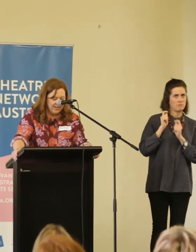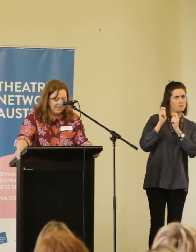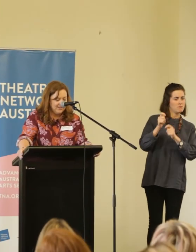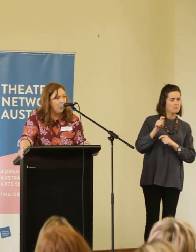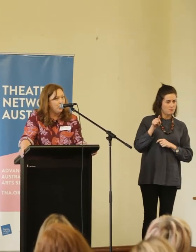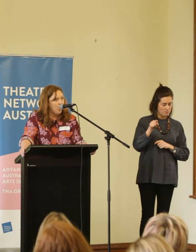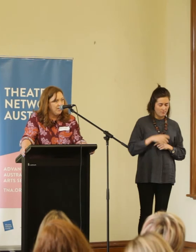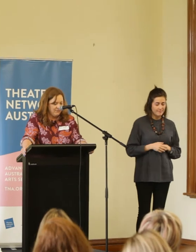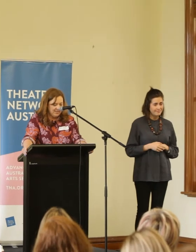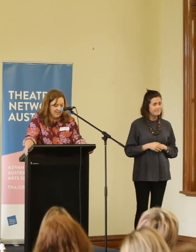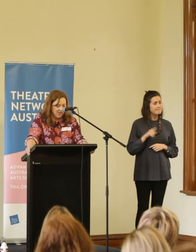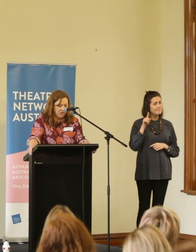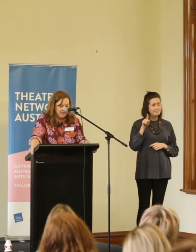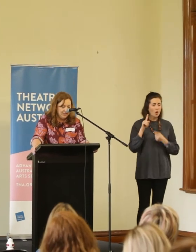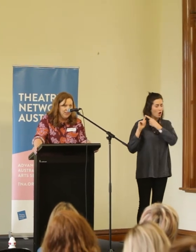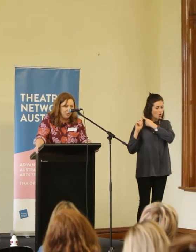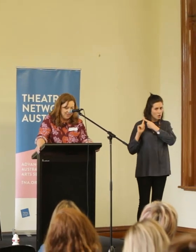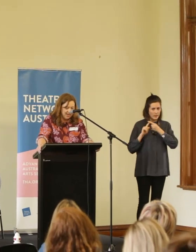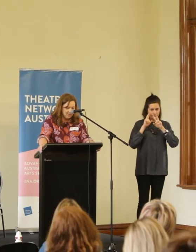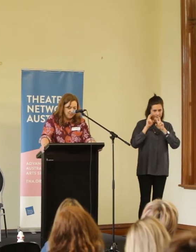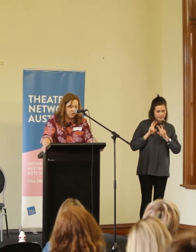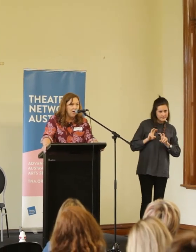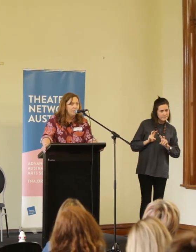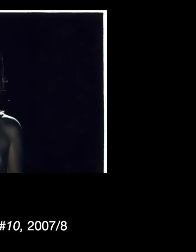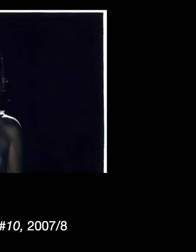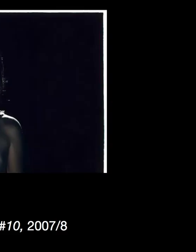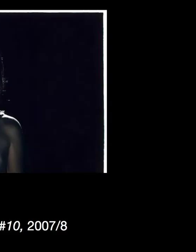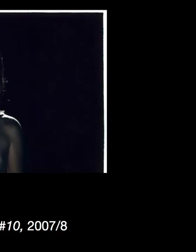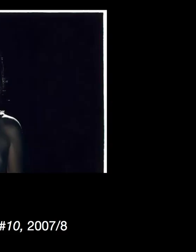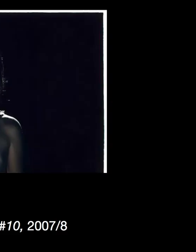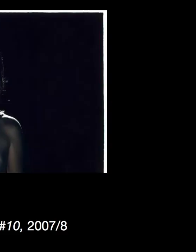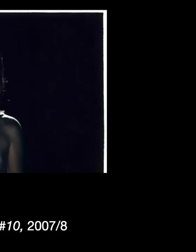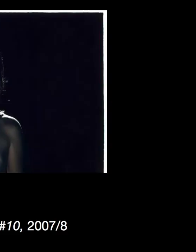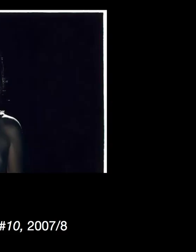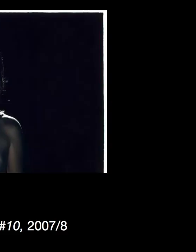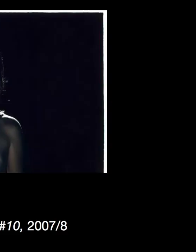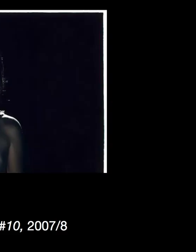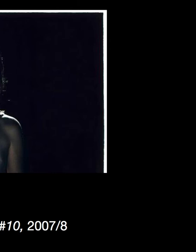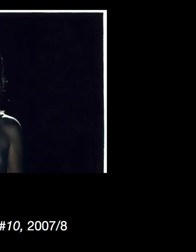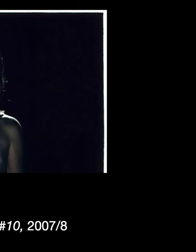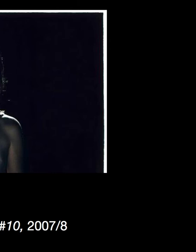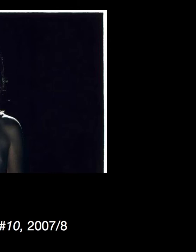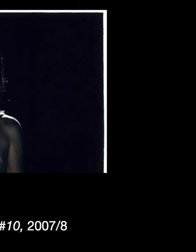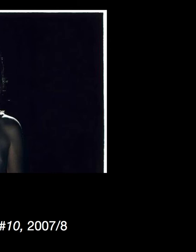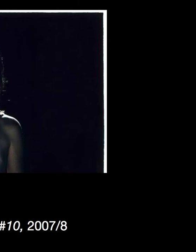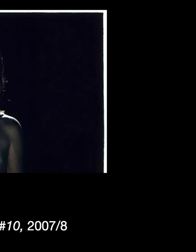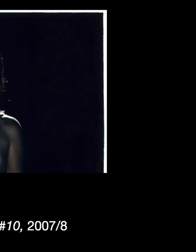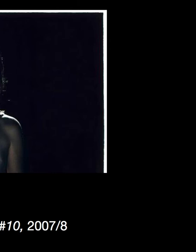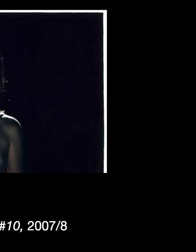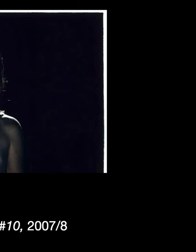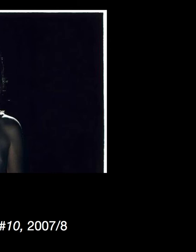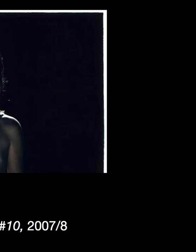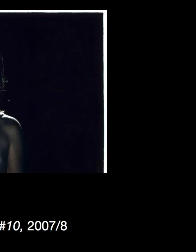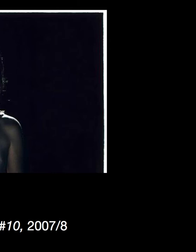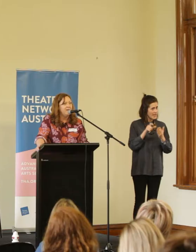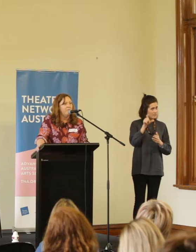part of Henson's ongoing investigation into the liminal state of childhood and adolescence and as the artist argued at the time,